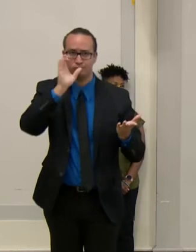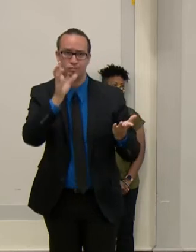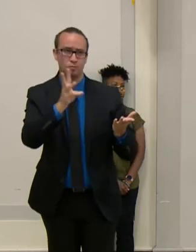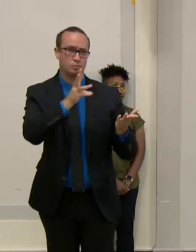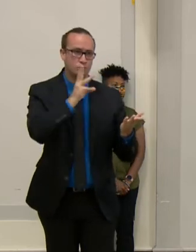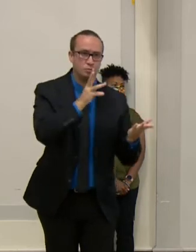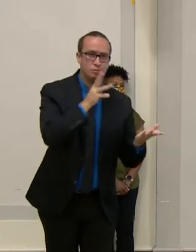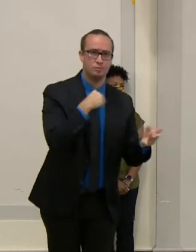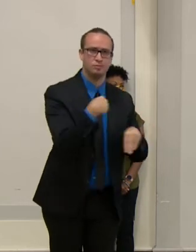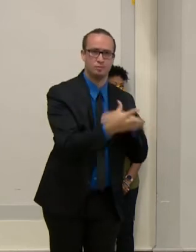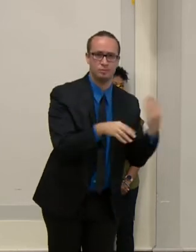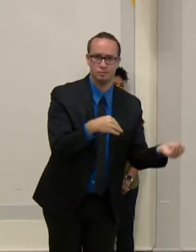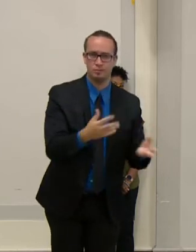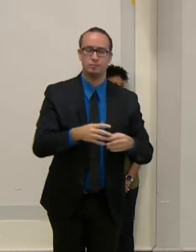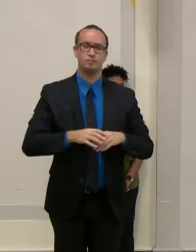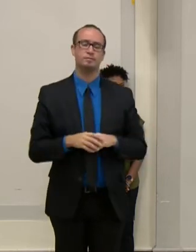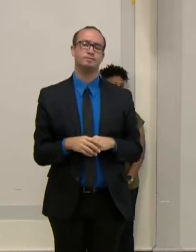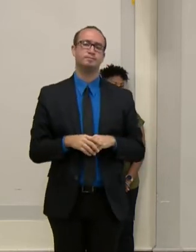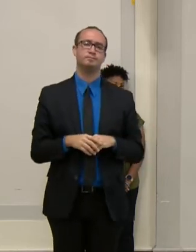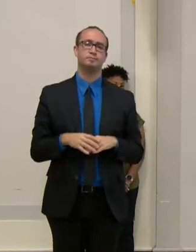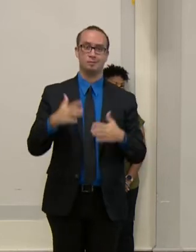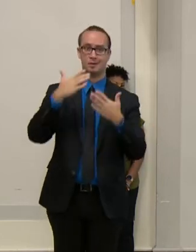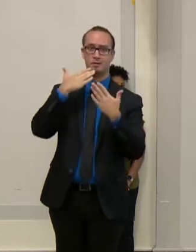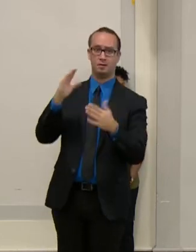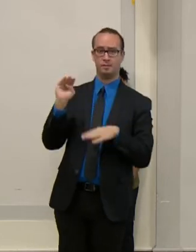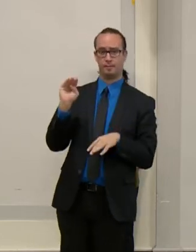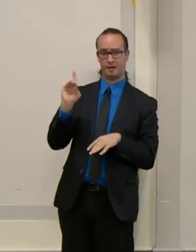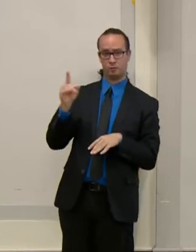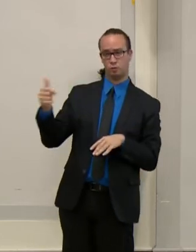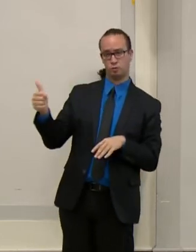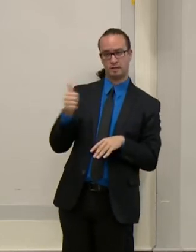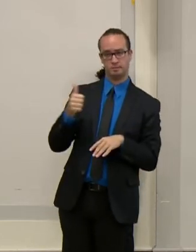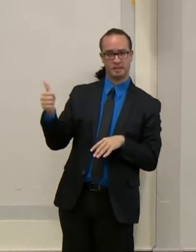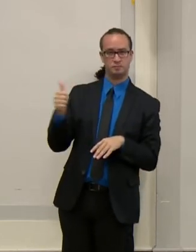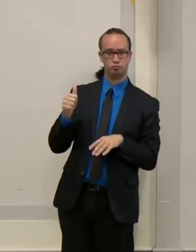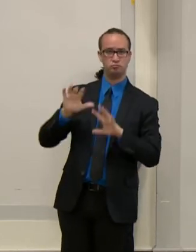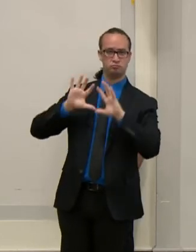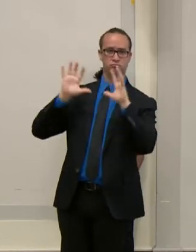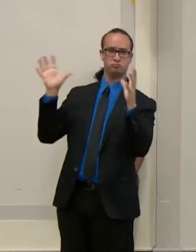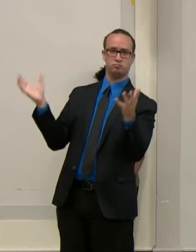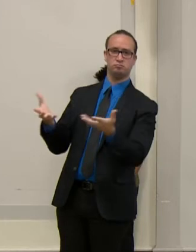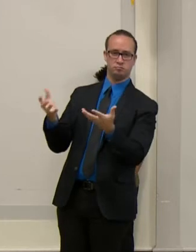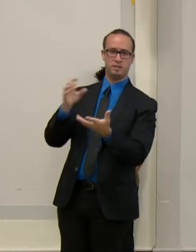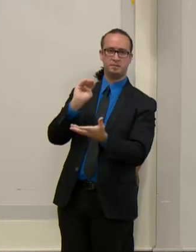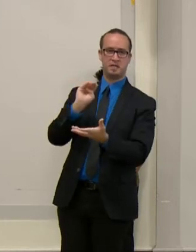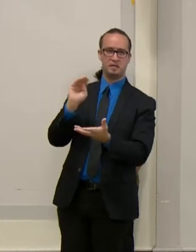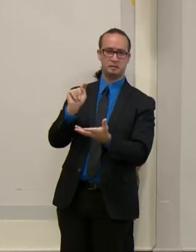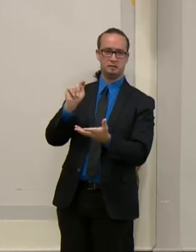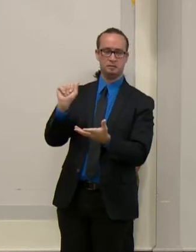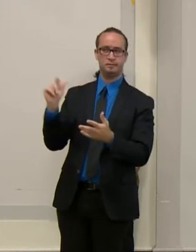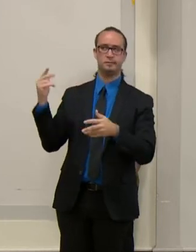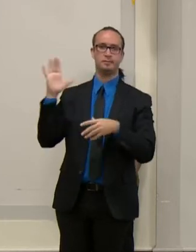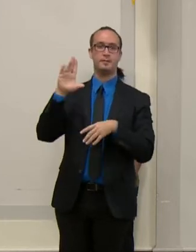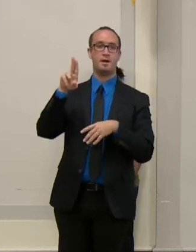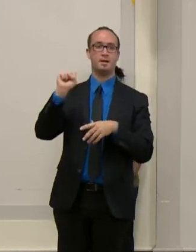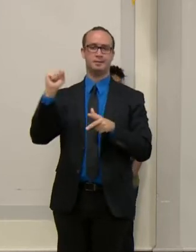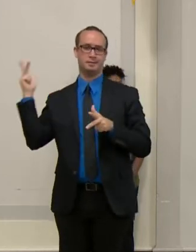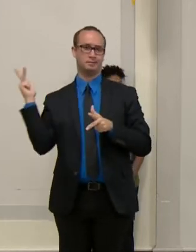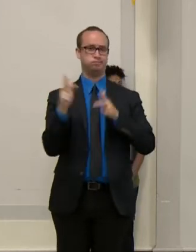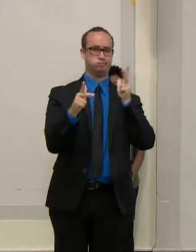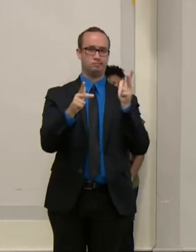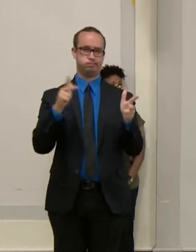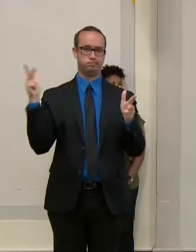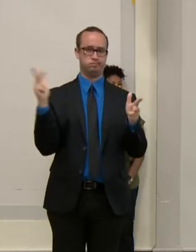to the Maryland Transportation Authority, who provided cooling buses on Monday for residents forced to leave their homes, but also